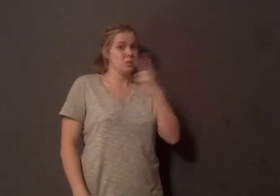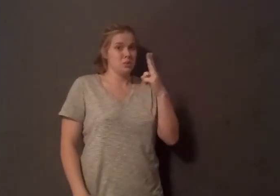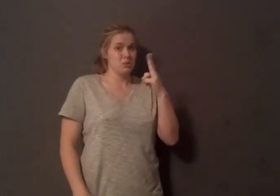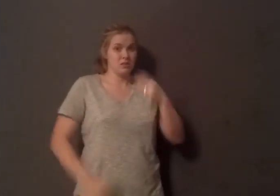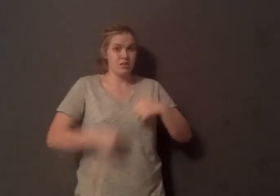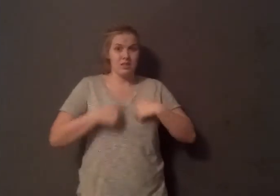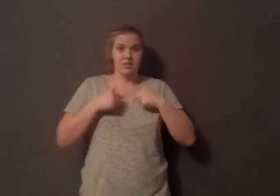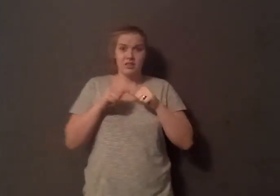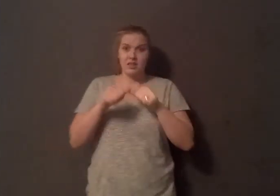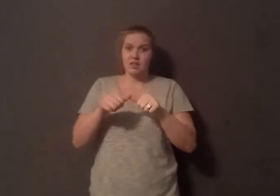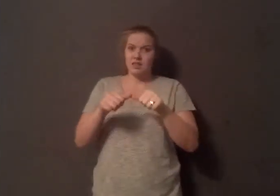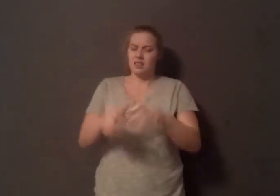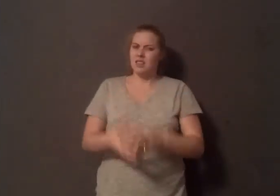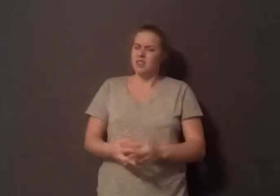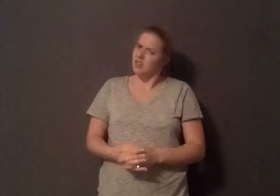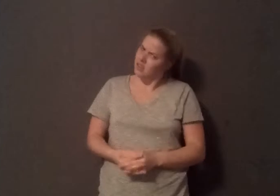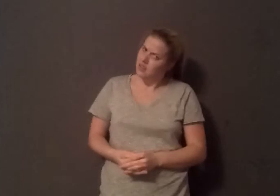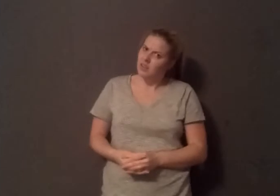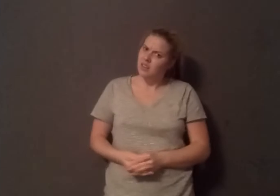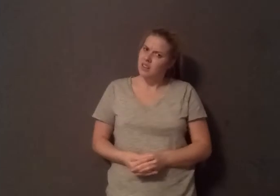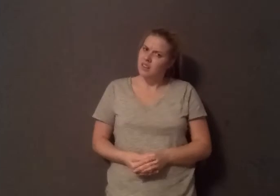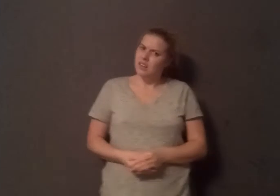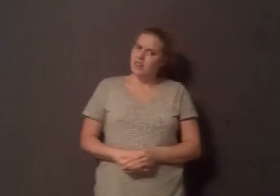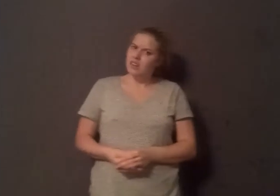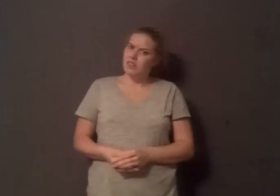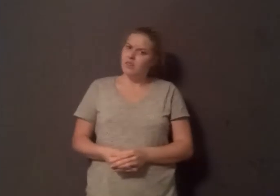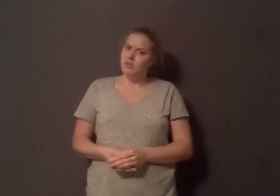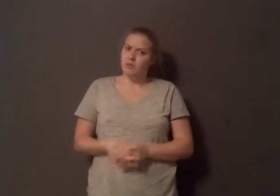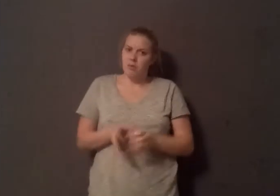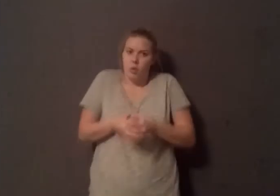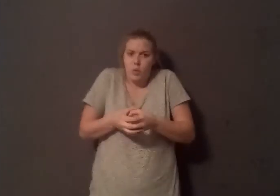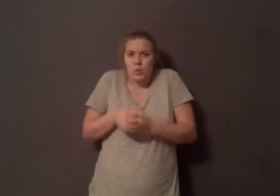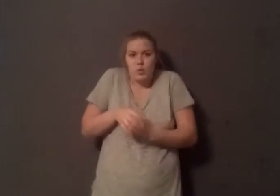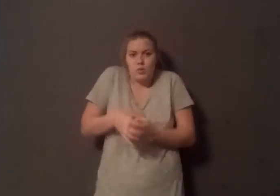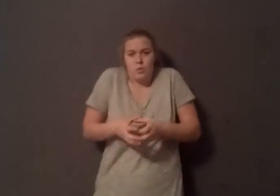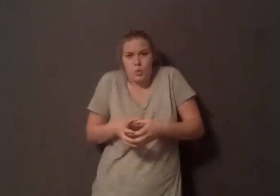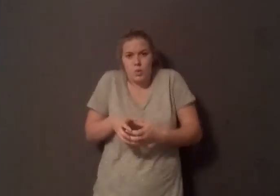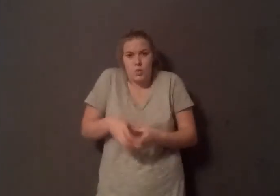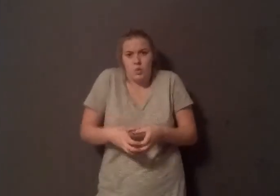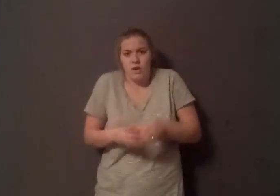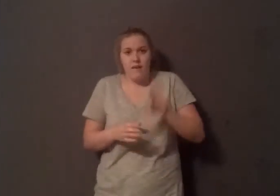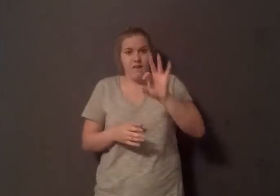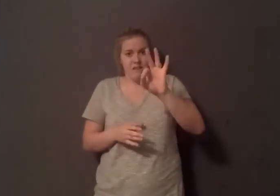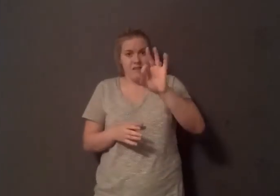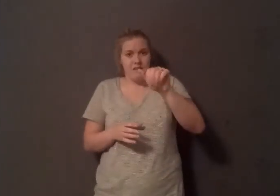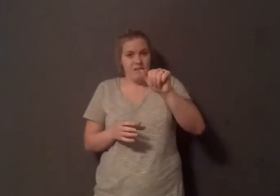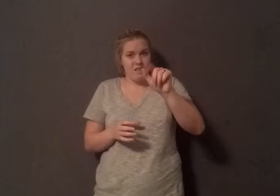yolk of a hen's egg is the most concentrated glom of saturated fat and cholesterol. It is made to run a baby chicken for